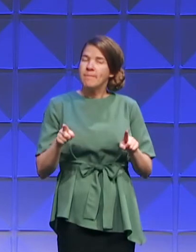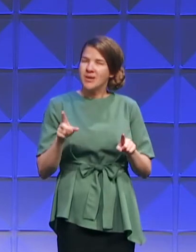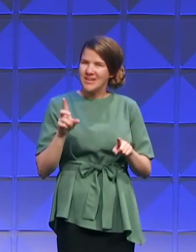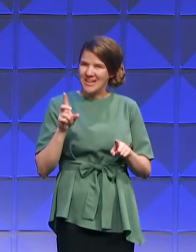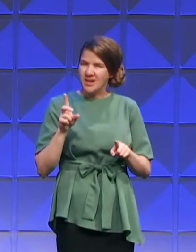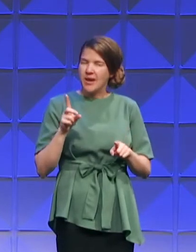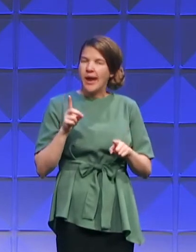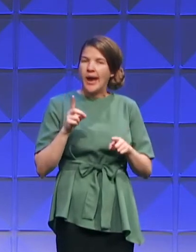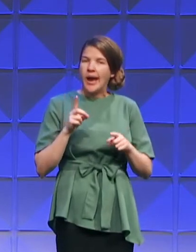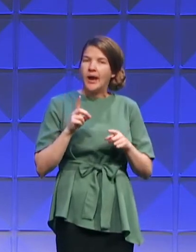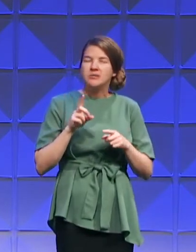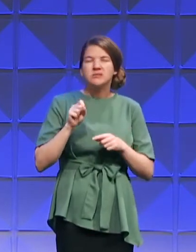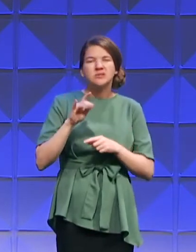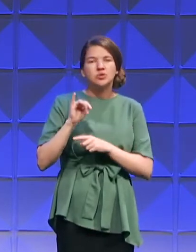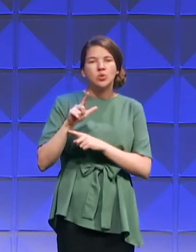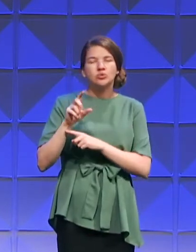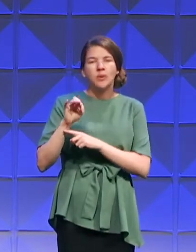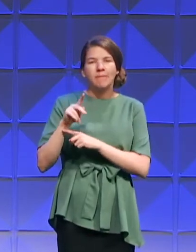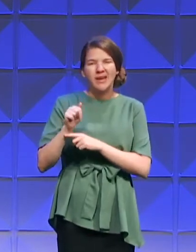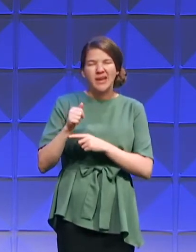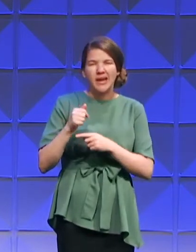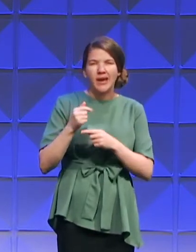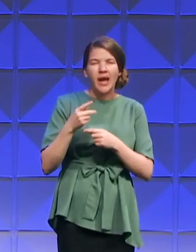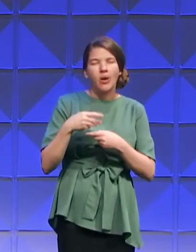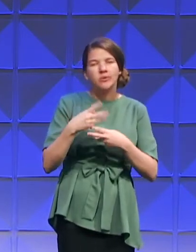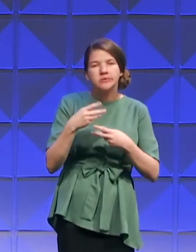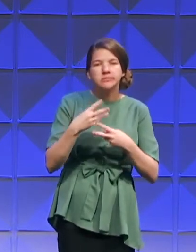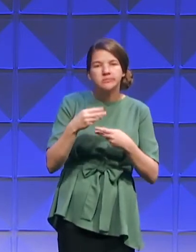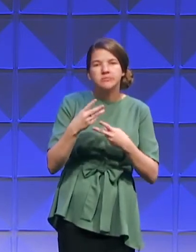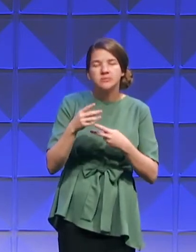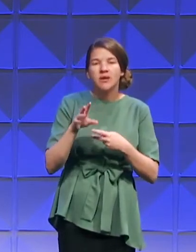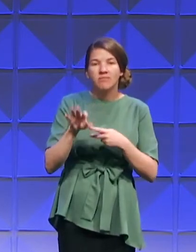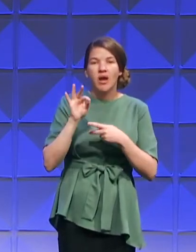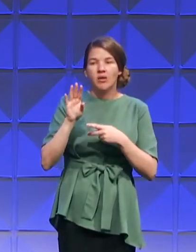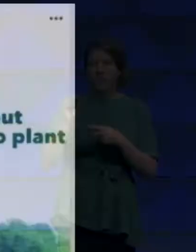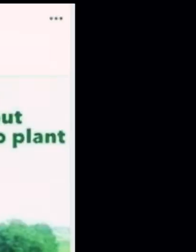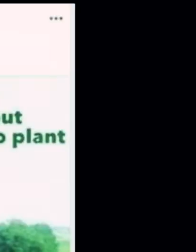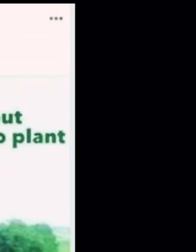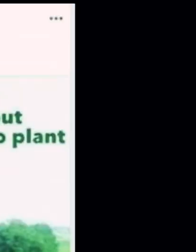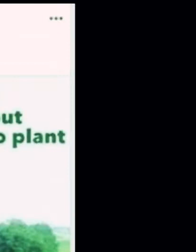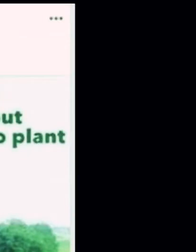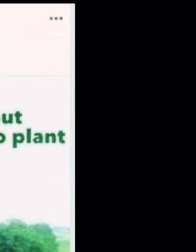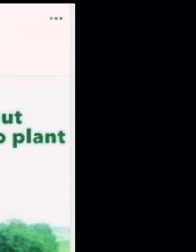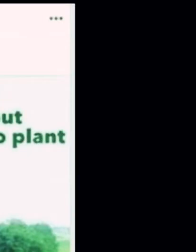was on social media, mentioning social media, and it went like this.